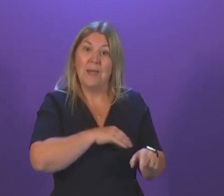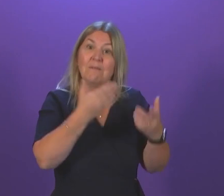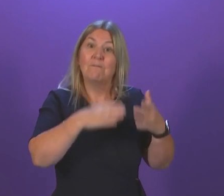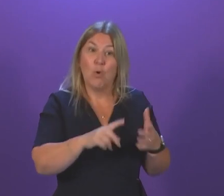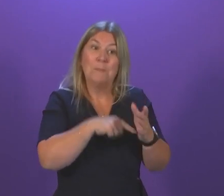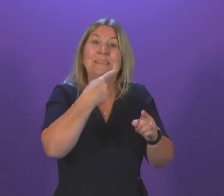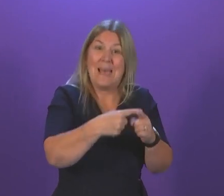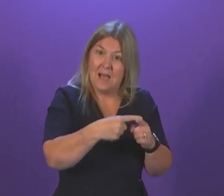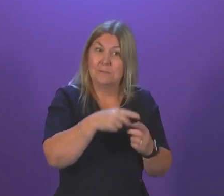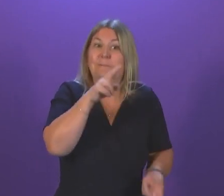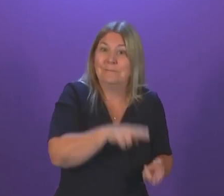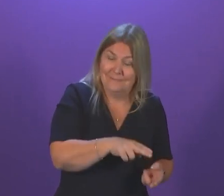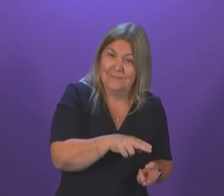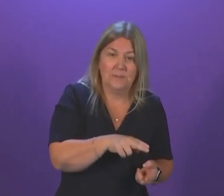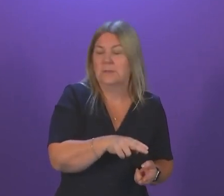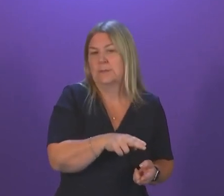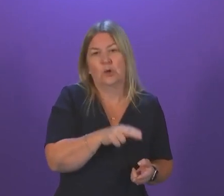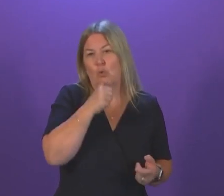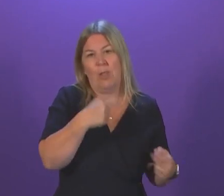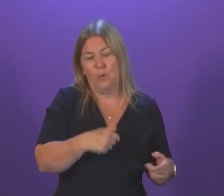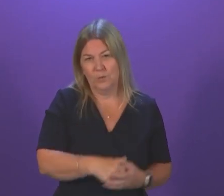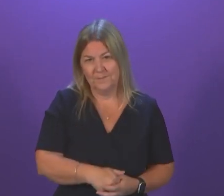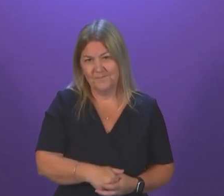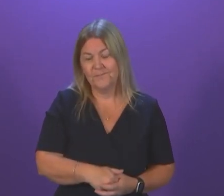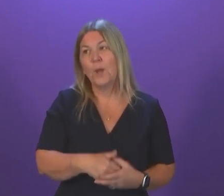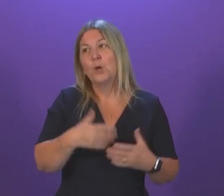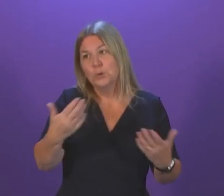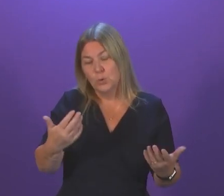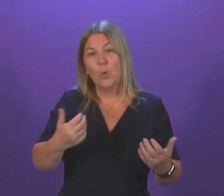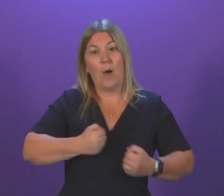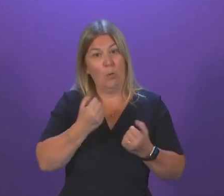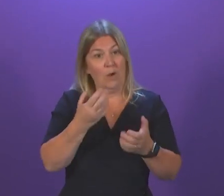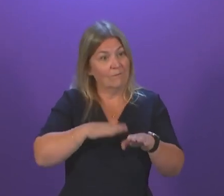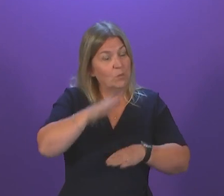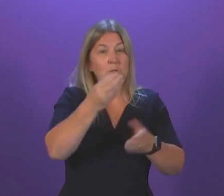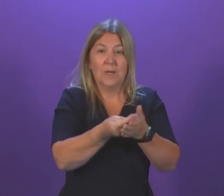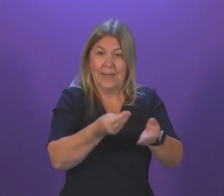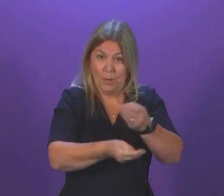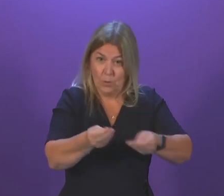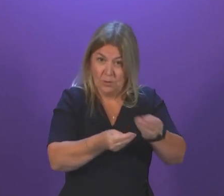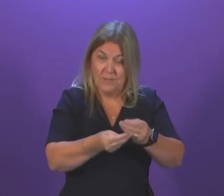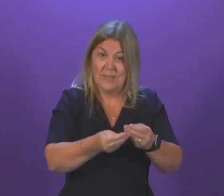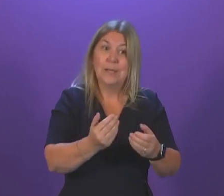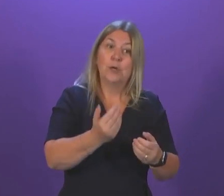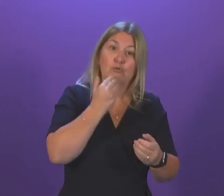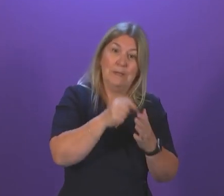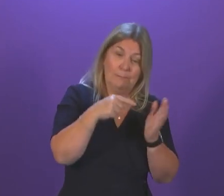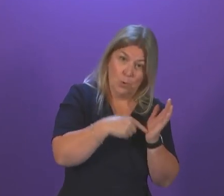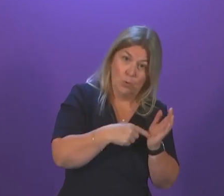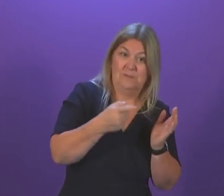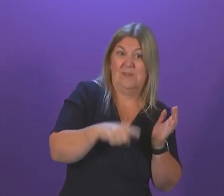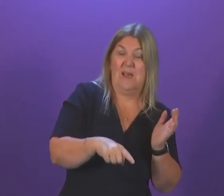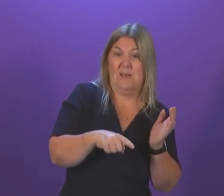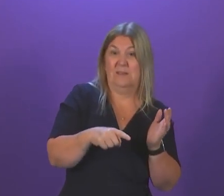Fair work and net zero are central tenants of Scotland's future economy and we are simply not prepared to see these commitments